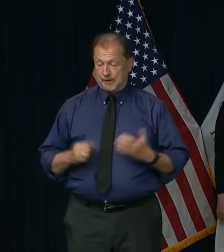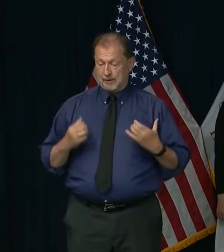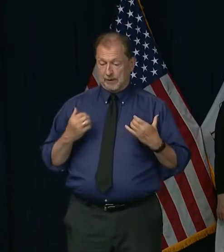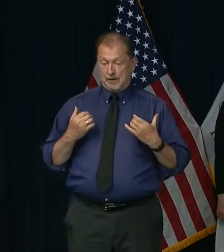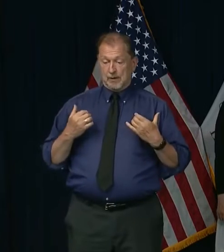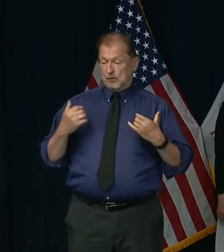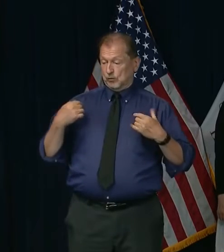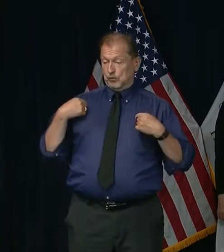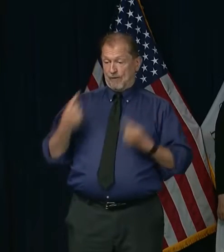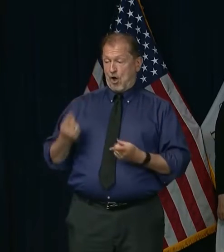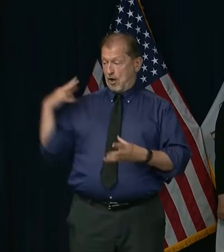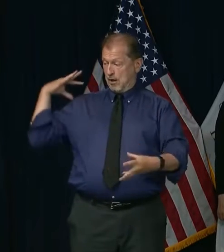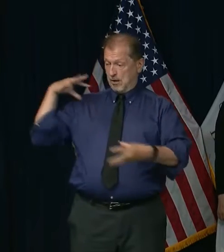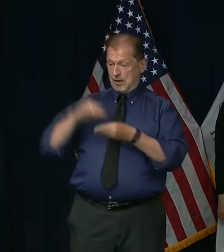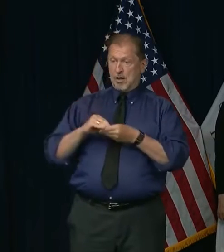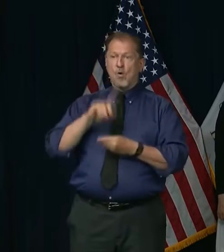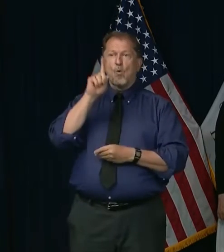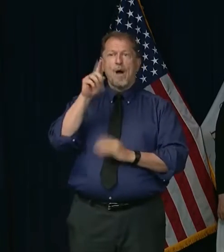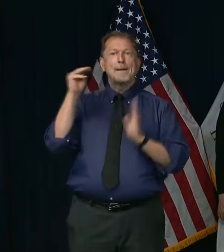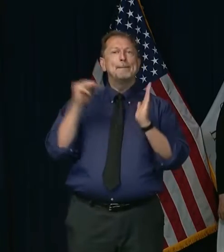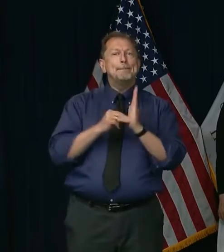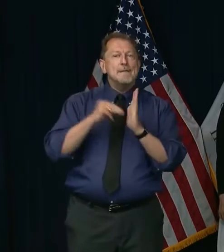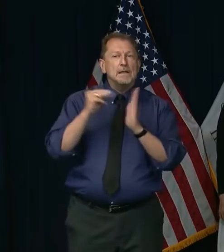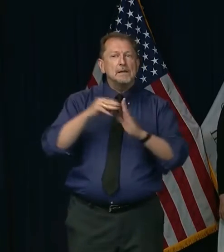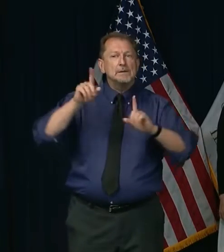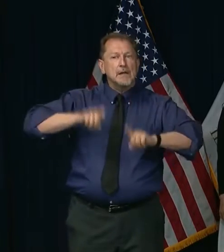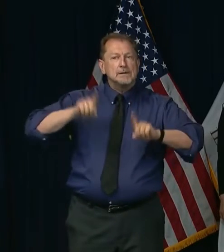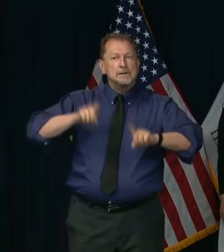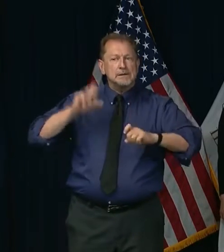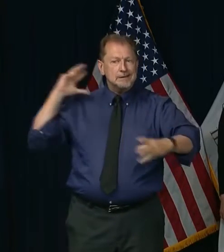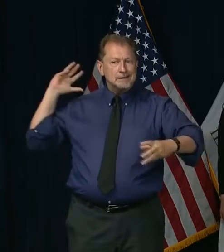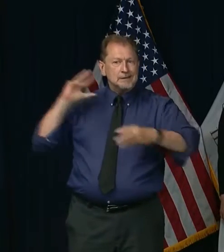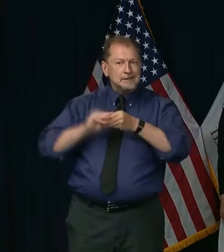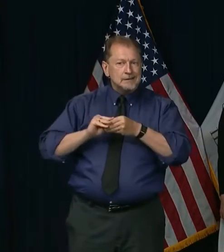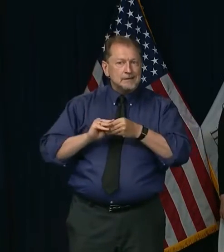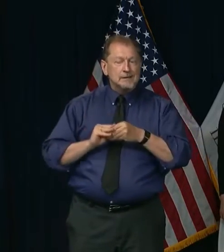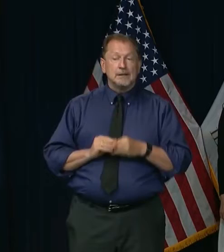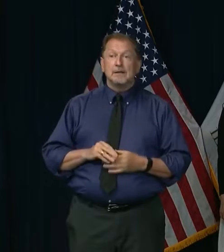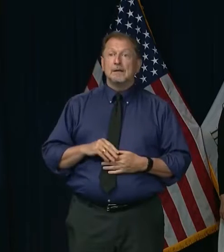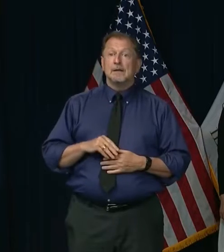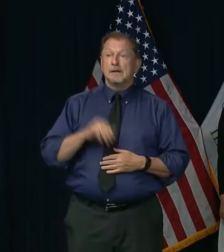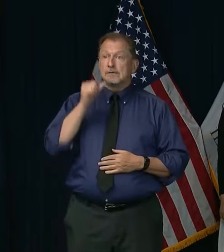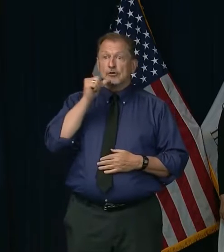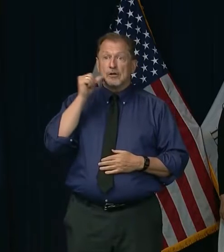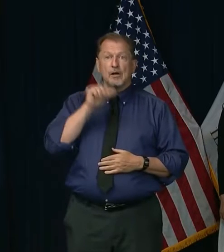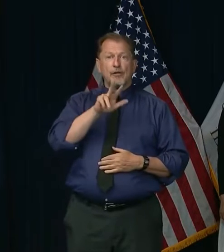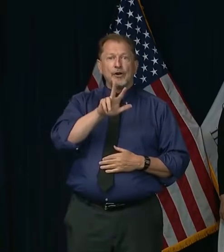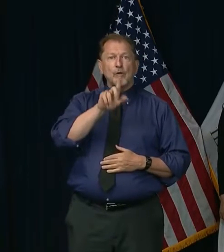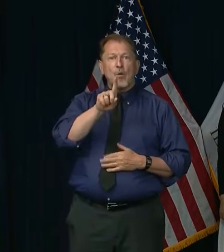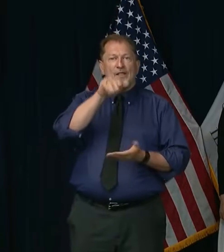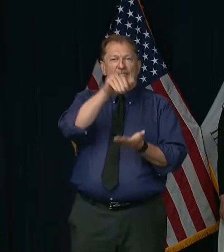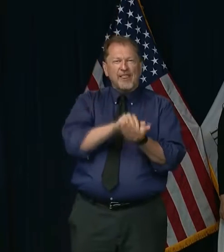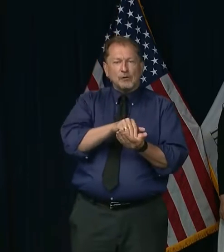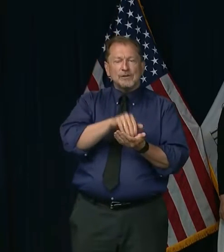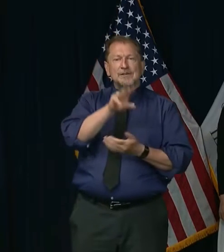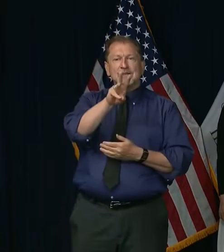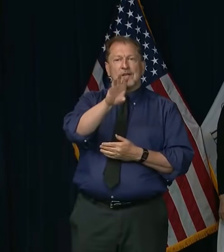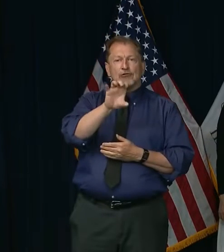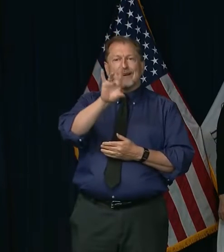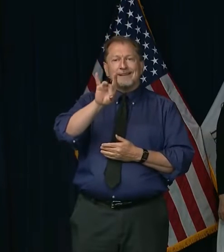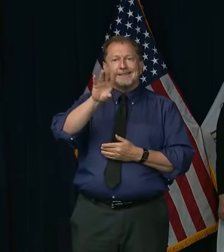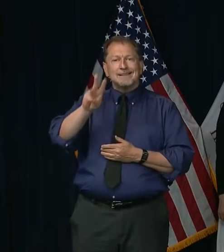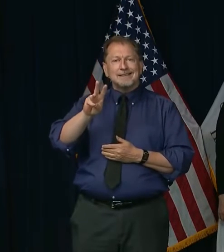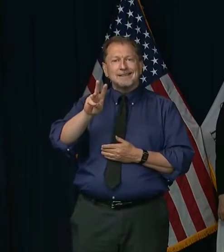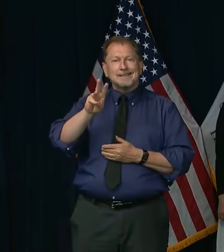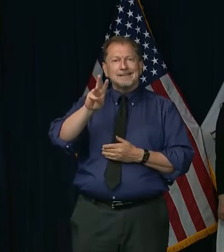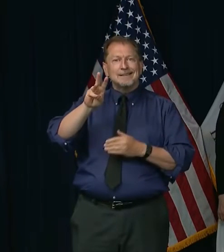million tests have been run, with, again, as the governor mentioned, 31,686 being reported in the last